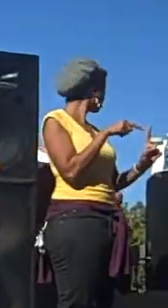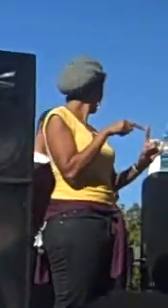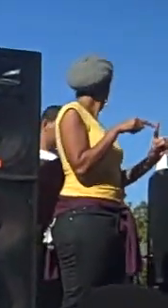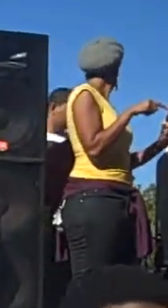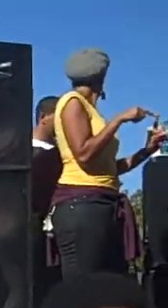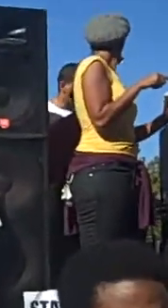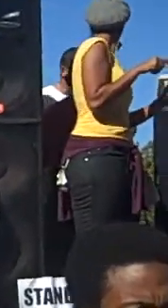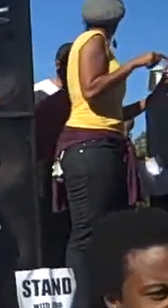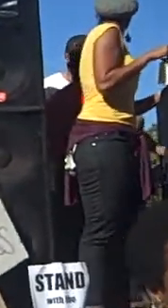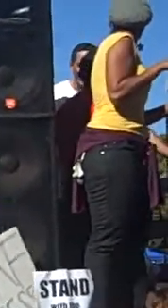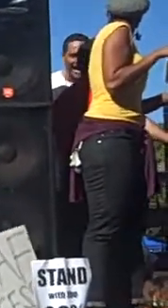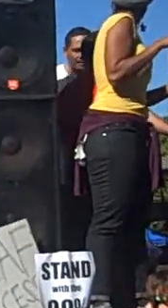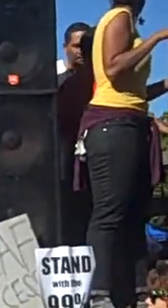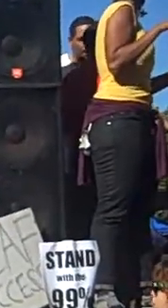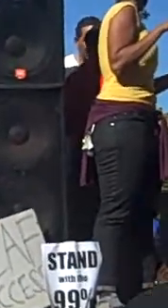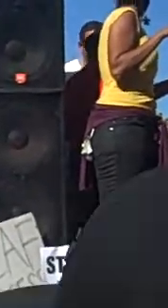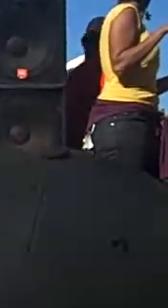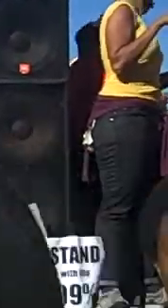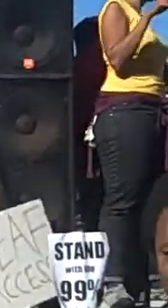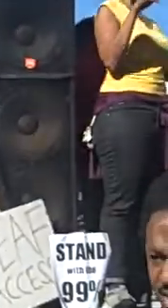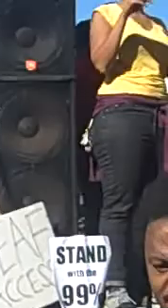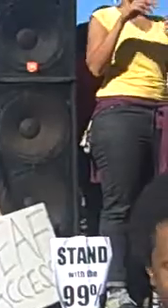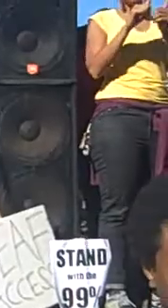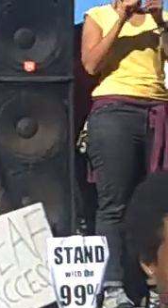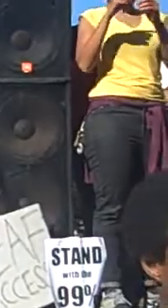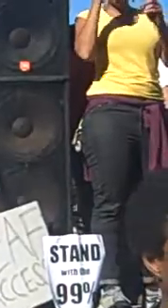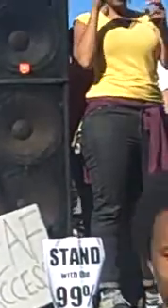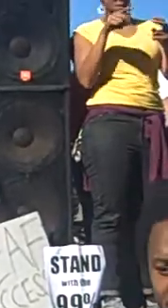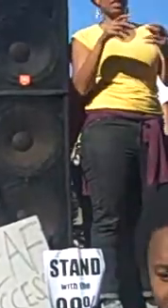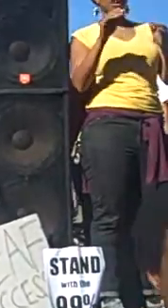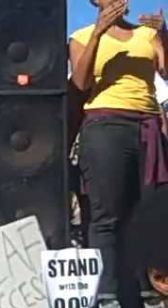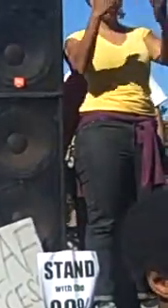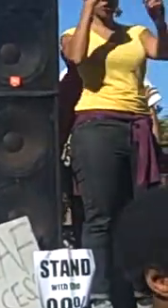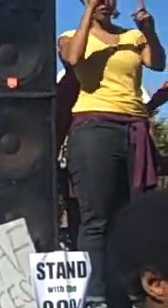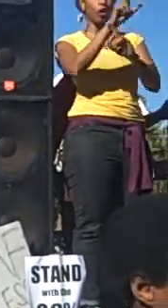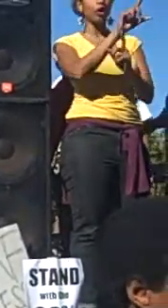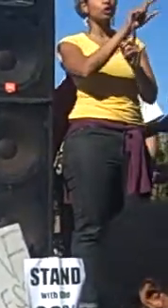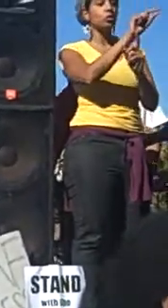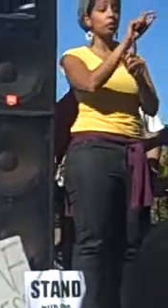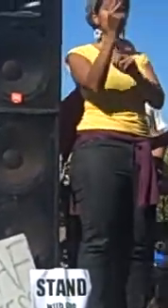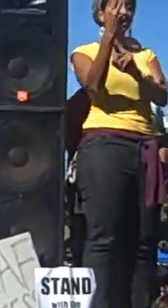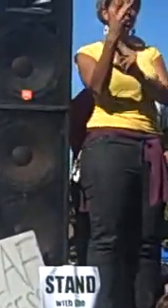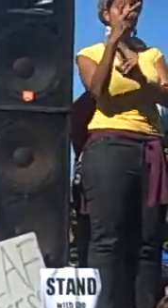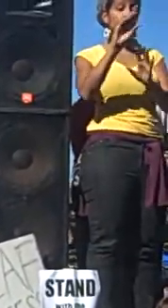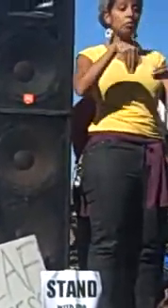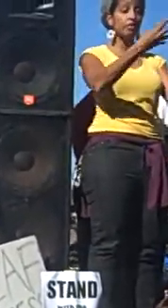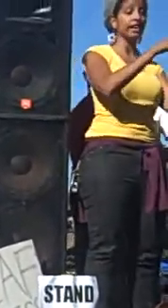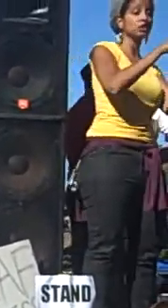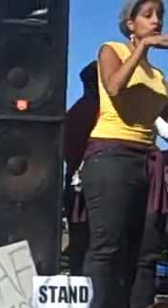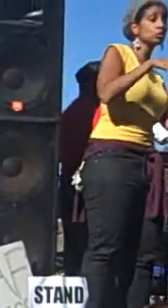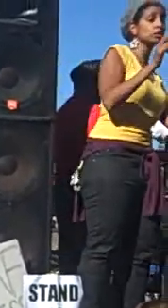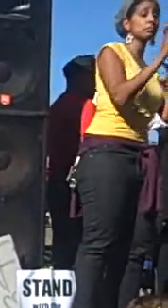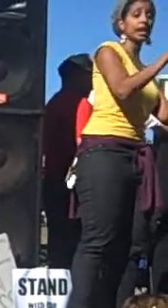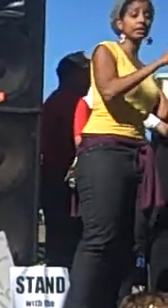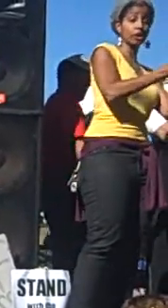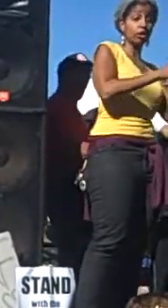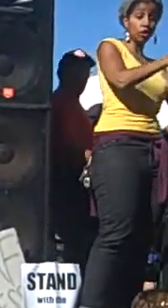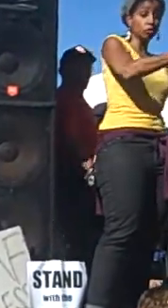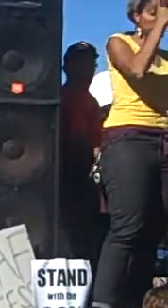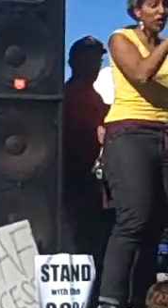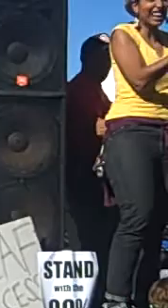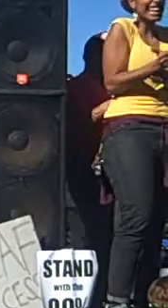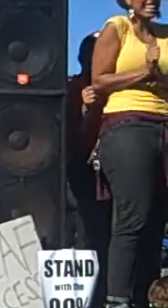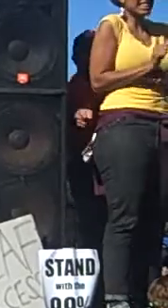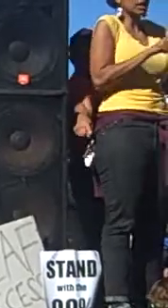-E-R initiative of 2012, which will give students back their student loans for any arrest